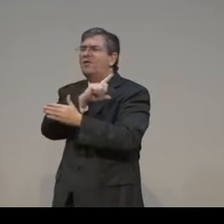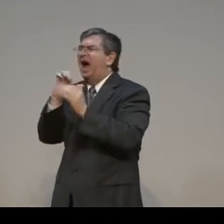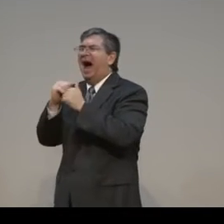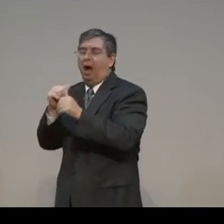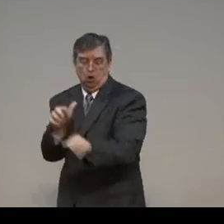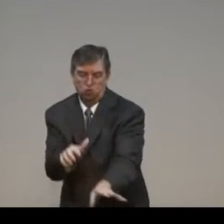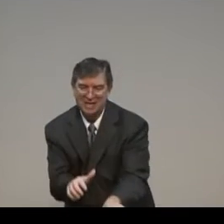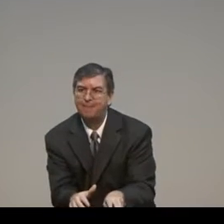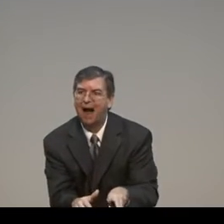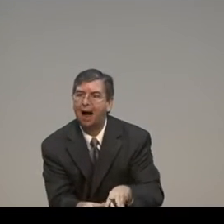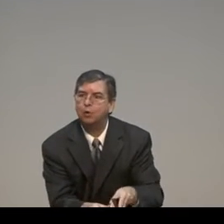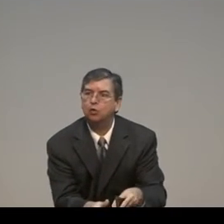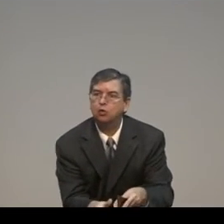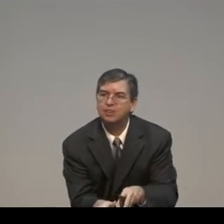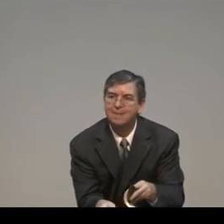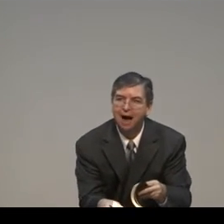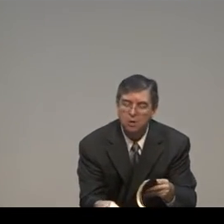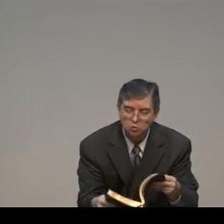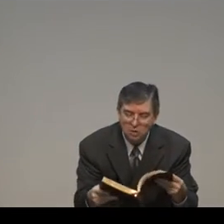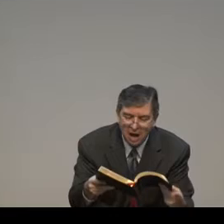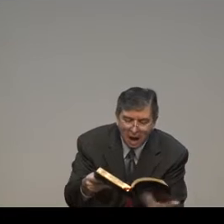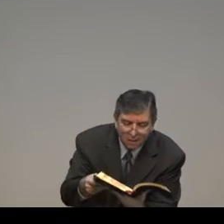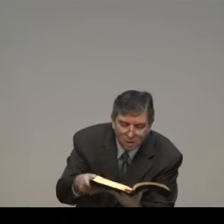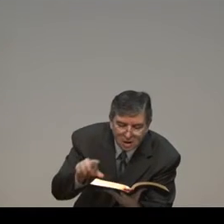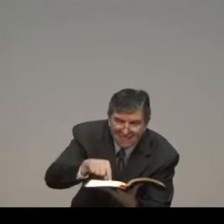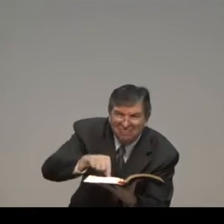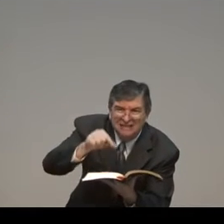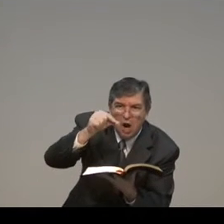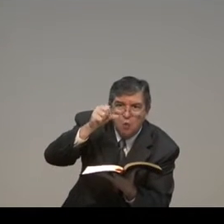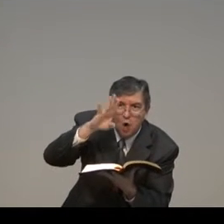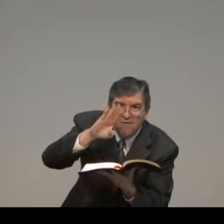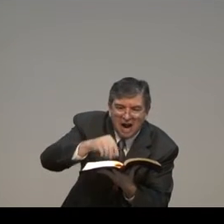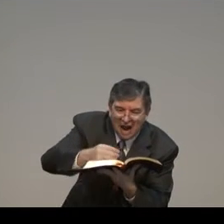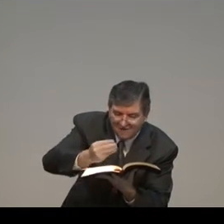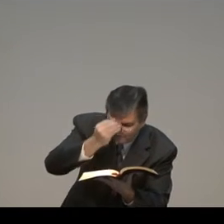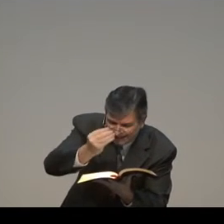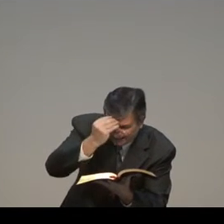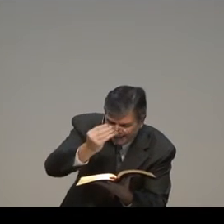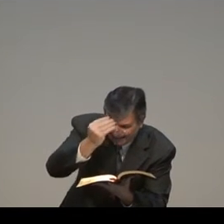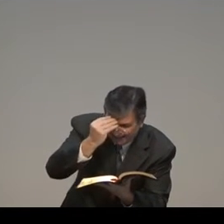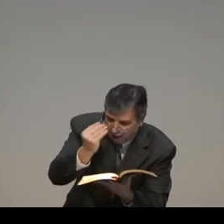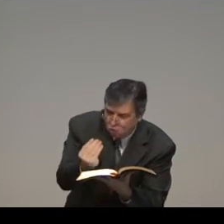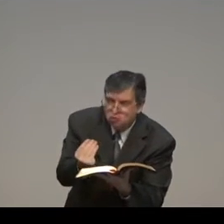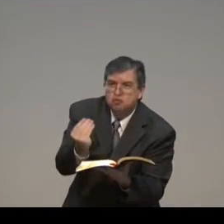in grace? How do do you grow in grace? You have to have the Bible. is the nourishment that